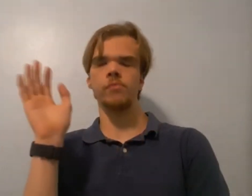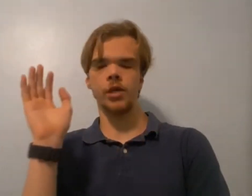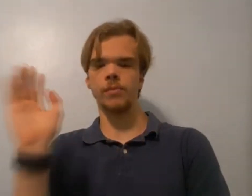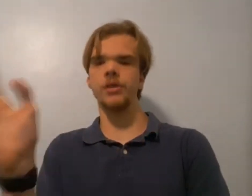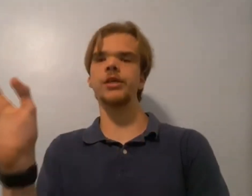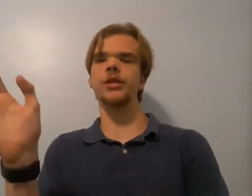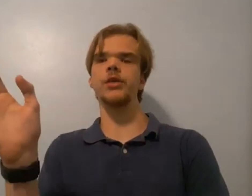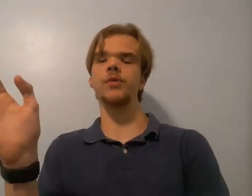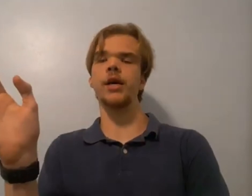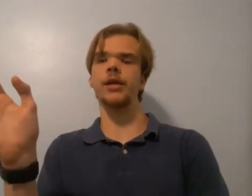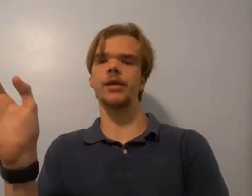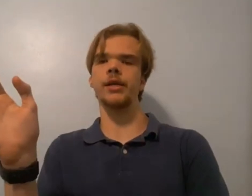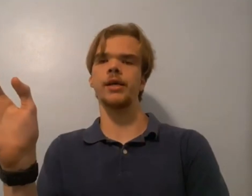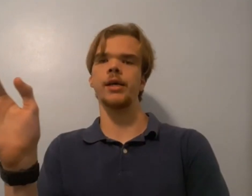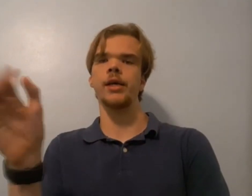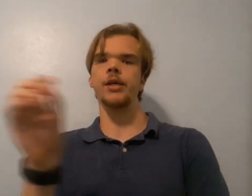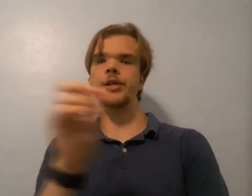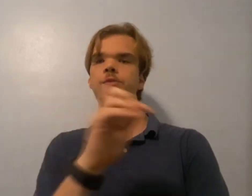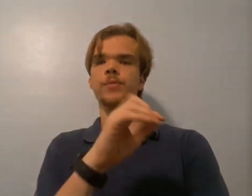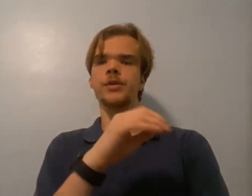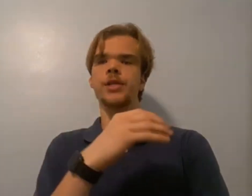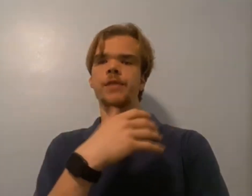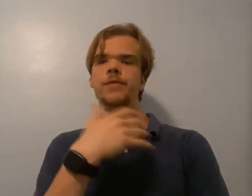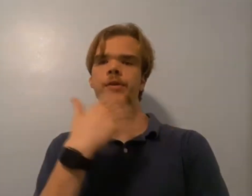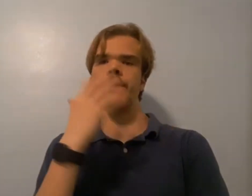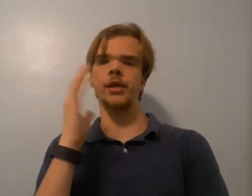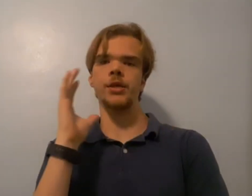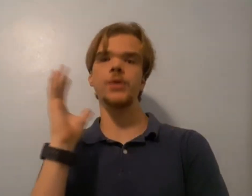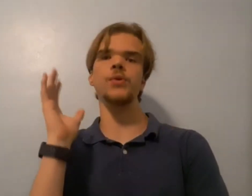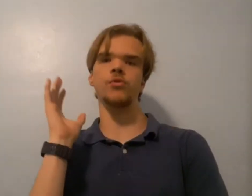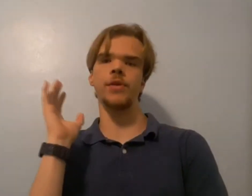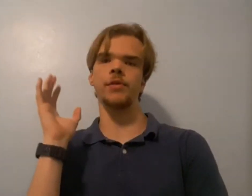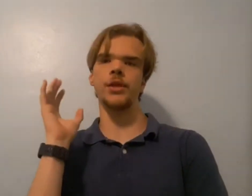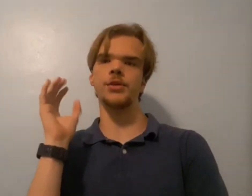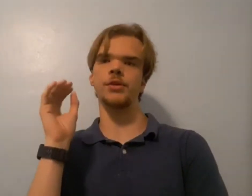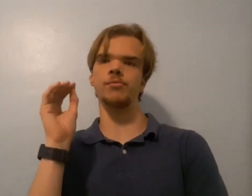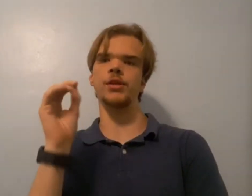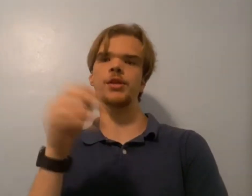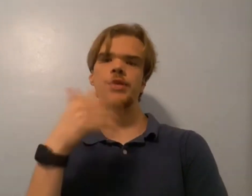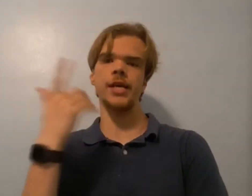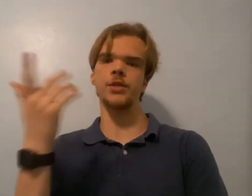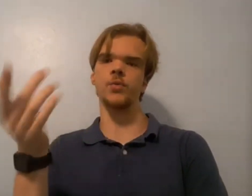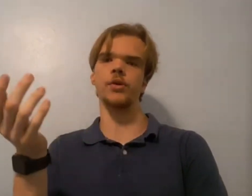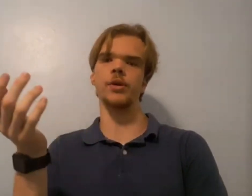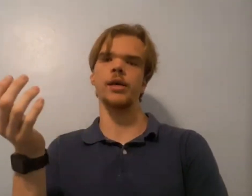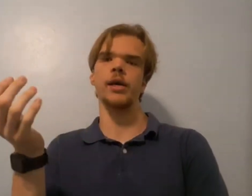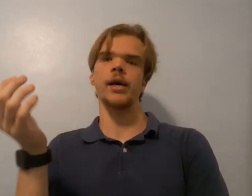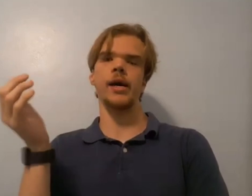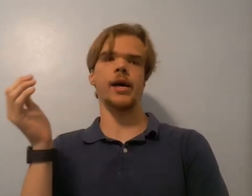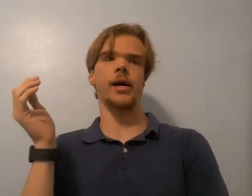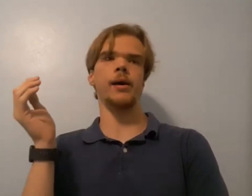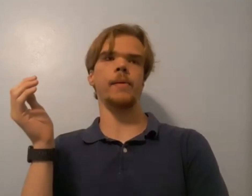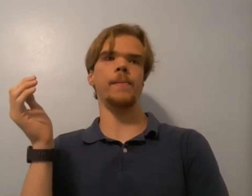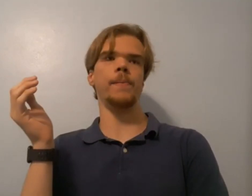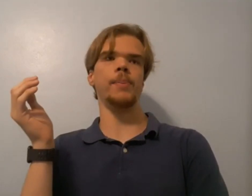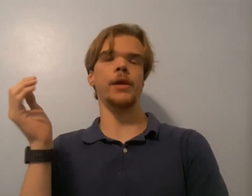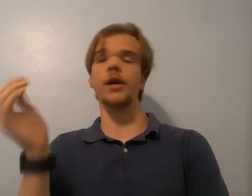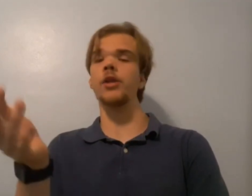completely new content. This will be definitely a huge revelation in the jazz world, um, and